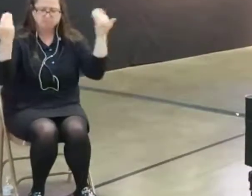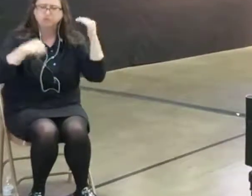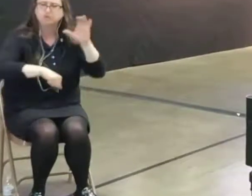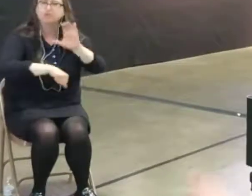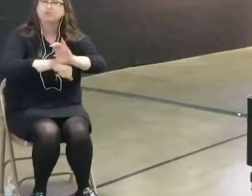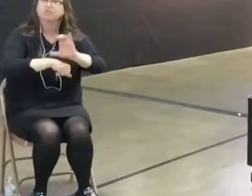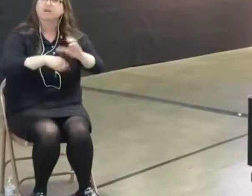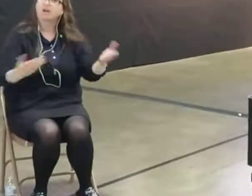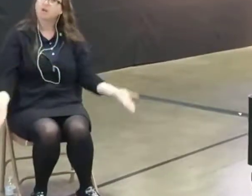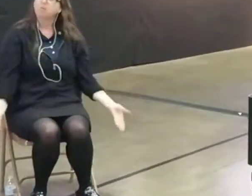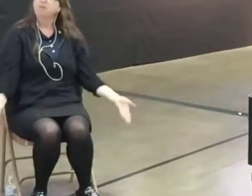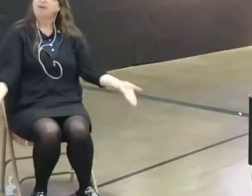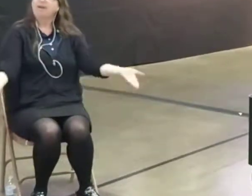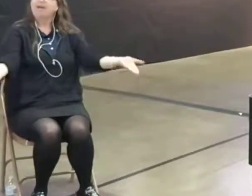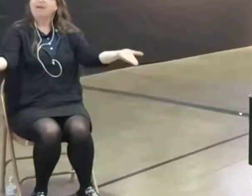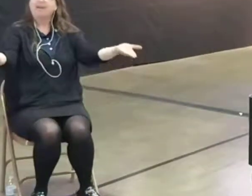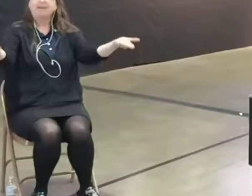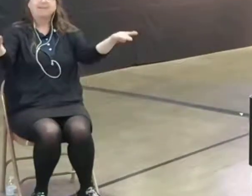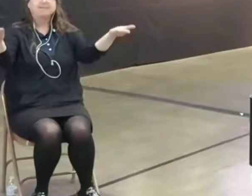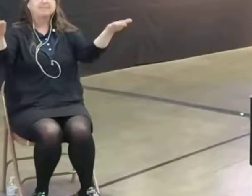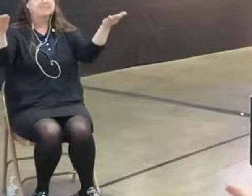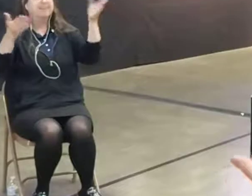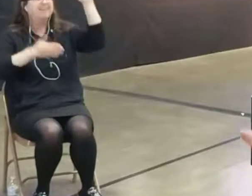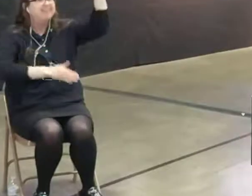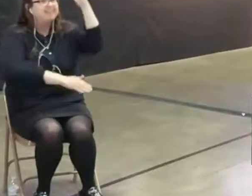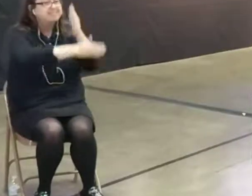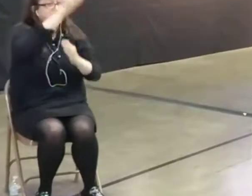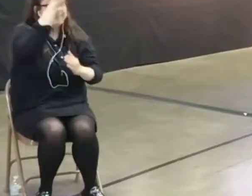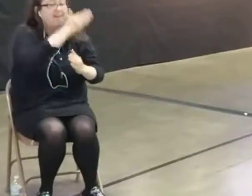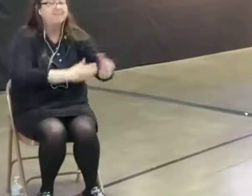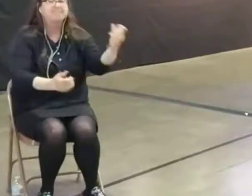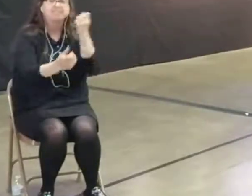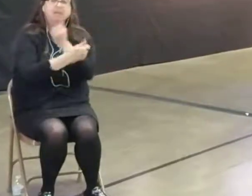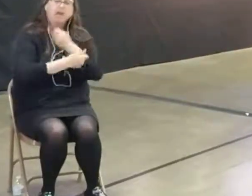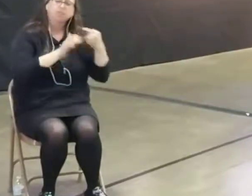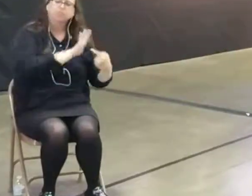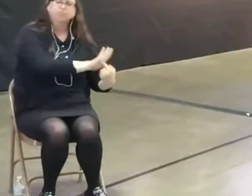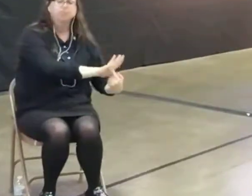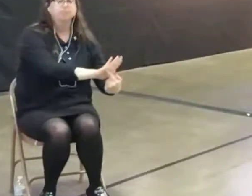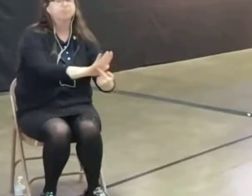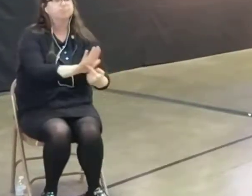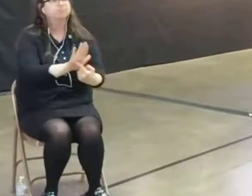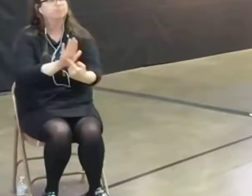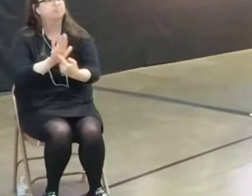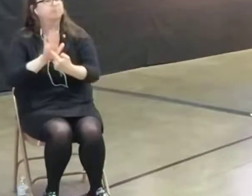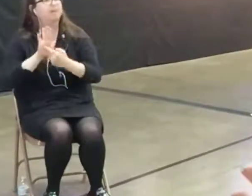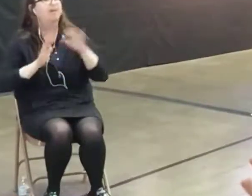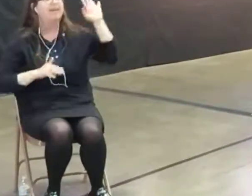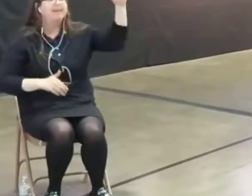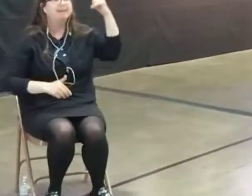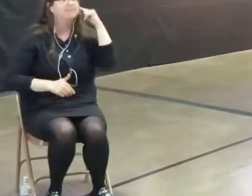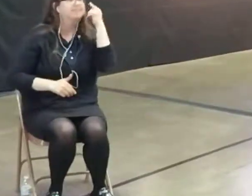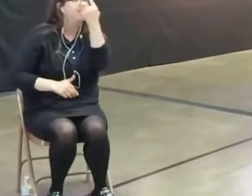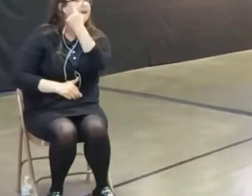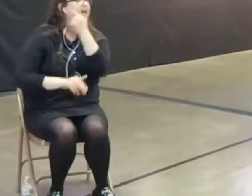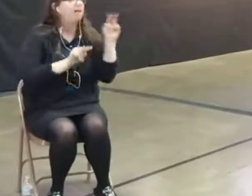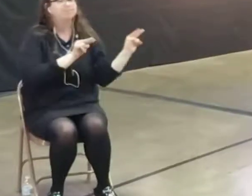church, arise, love with His hands, see with